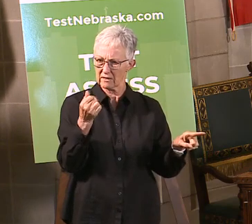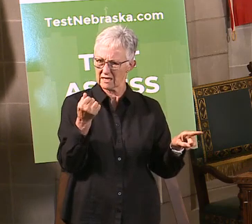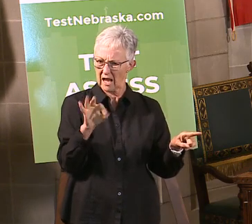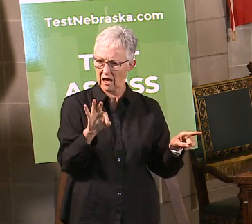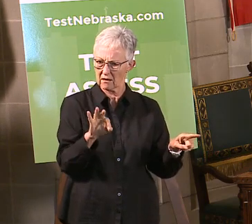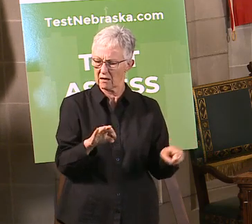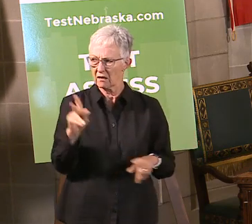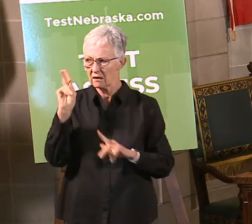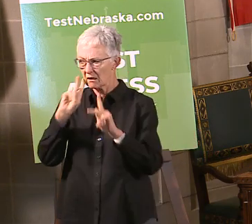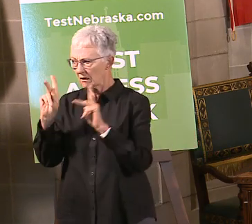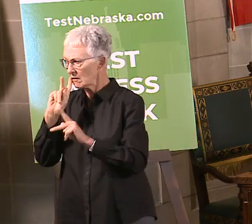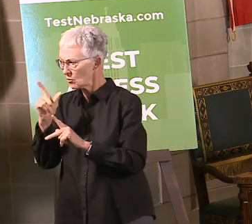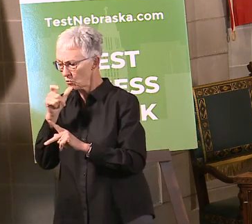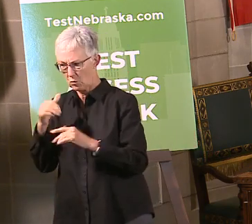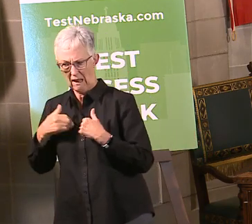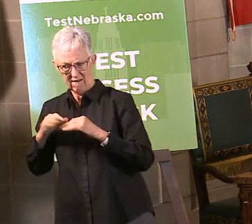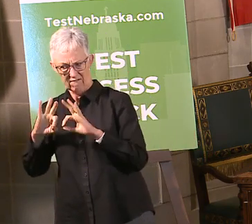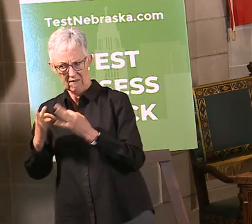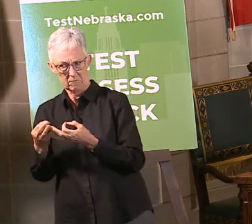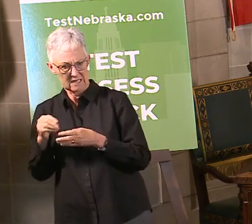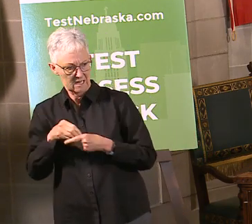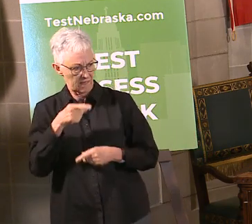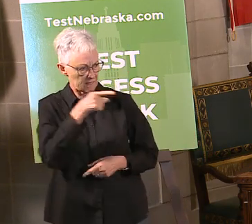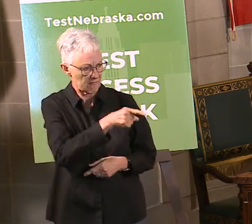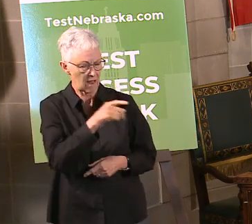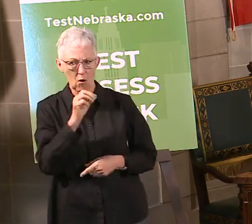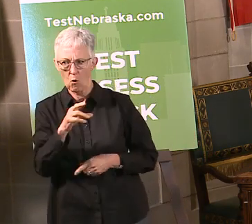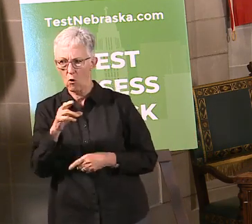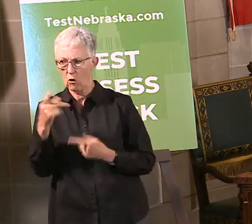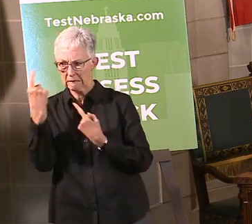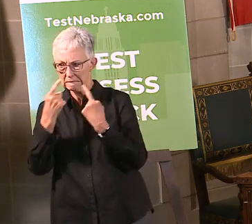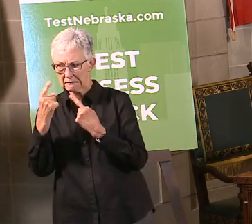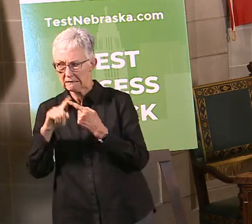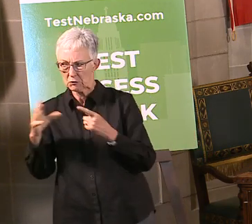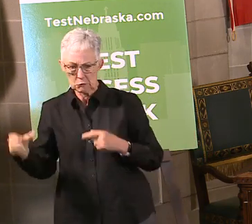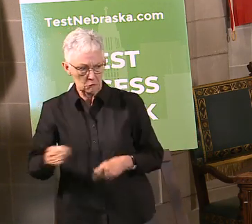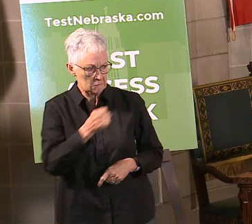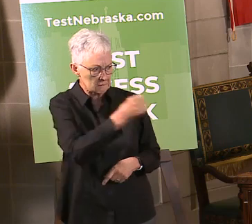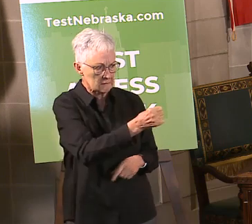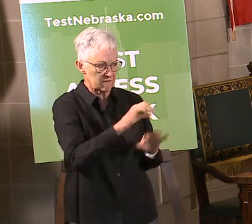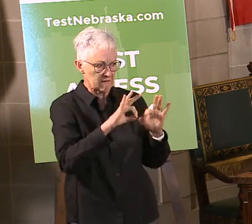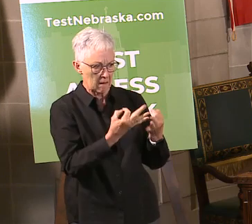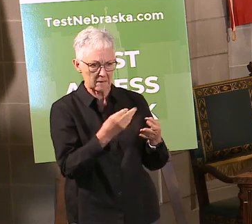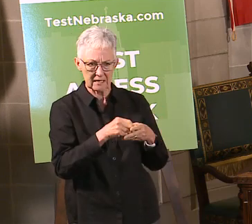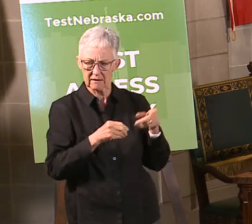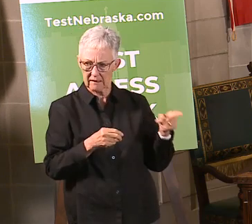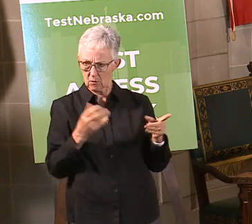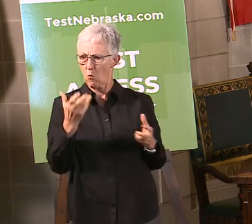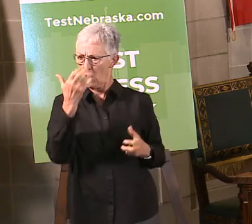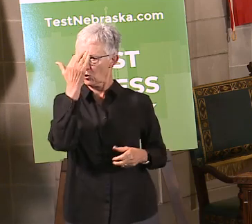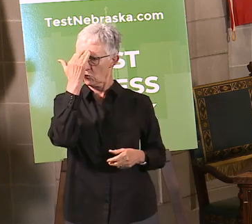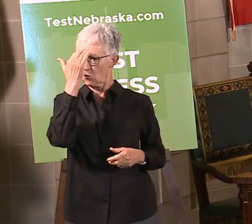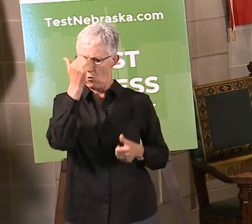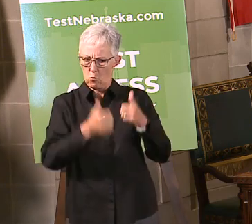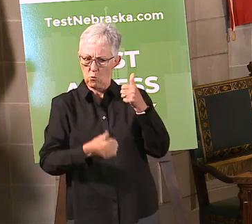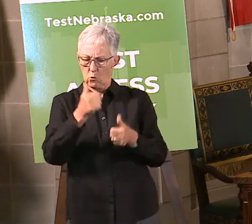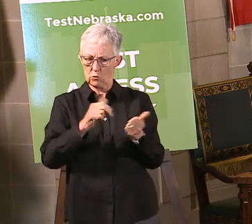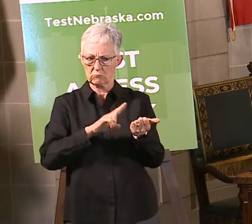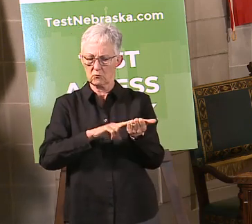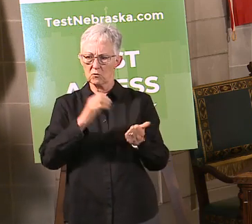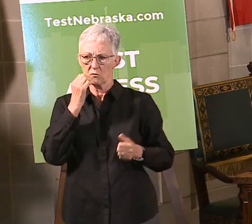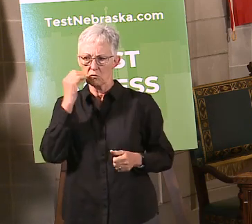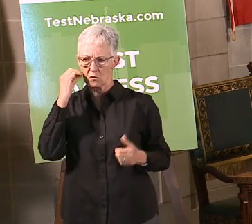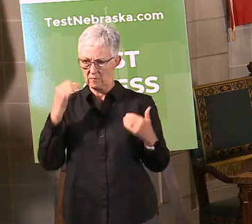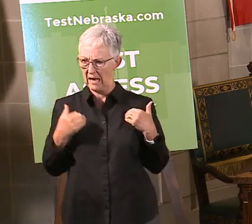or whether to leave family members in a facility? So, again, our policy at the state of Nebraska is only to